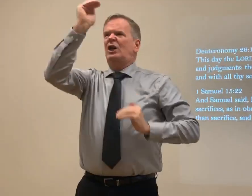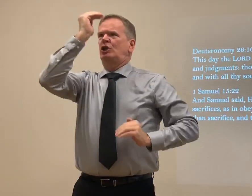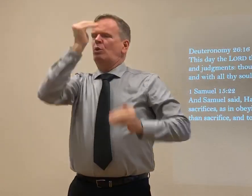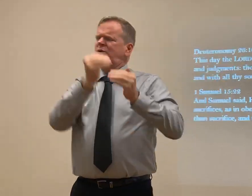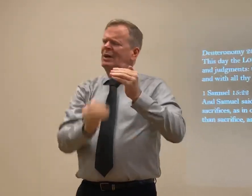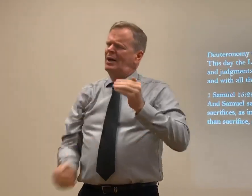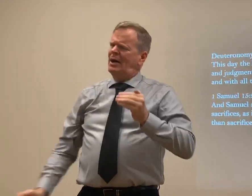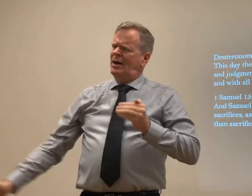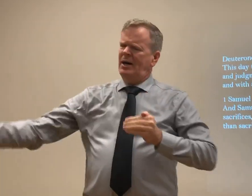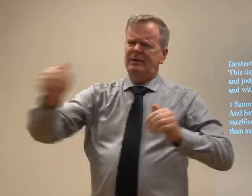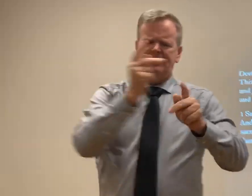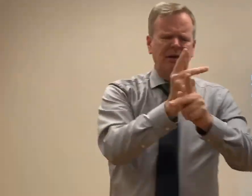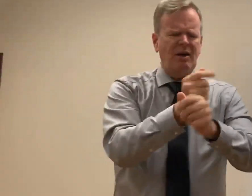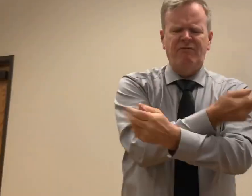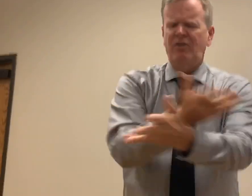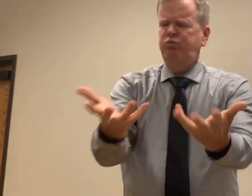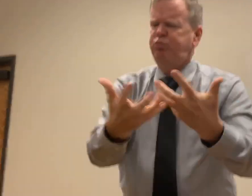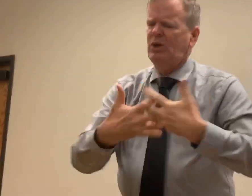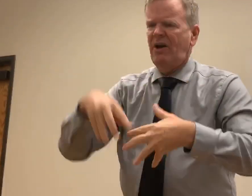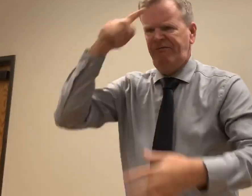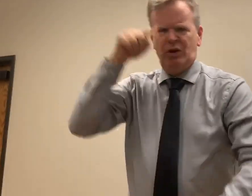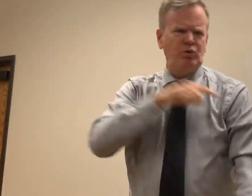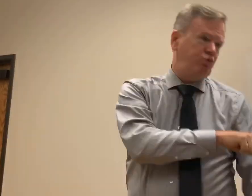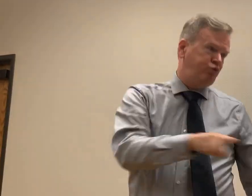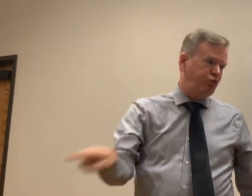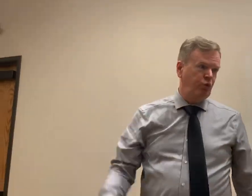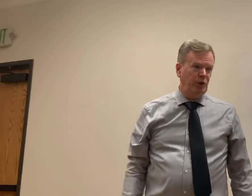knows more than you. He knows what's going on ahead of you.